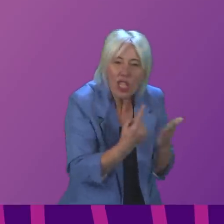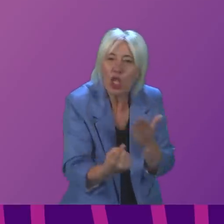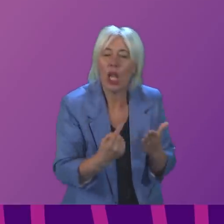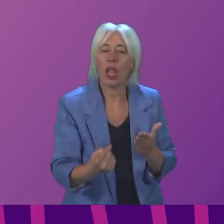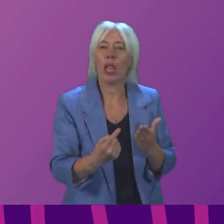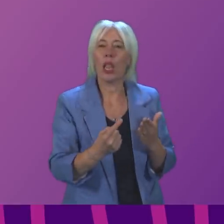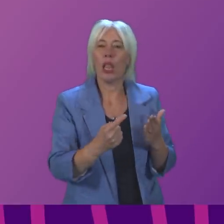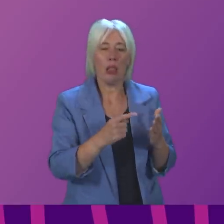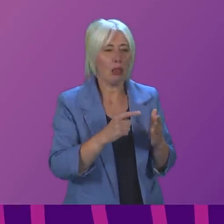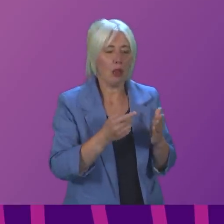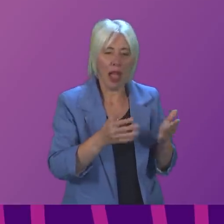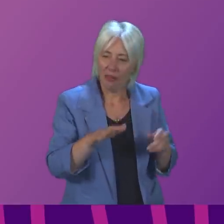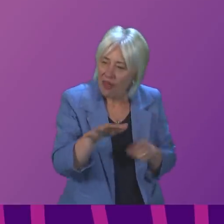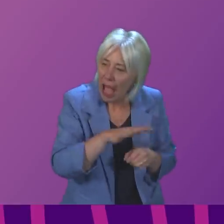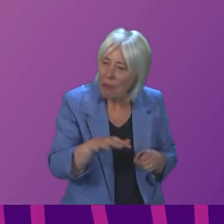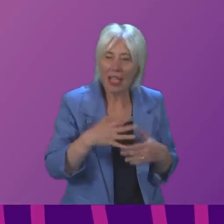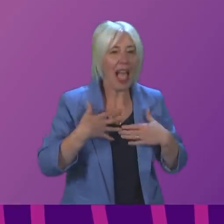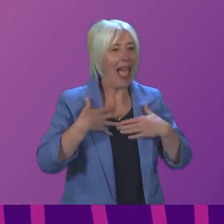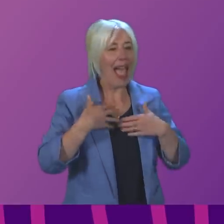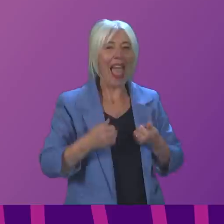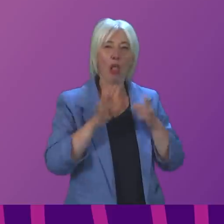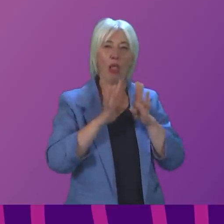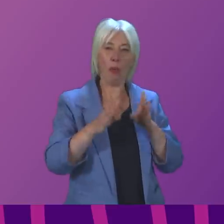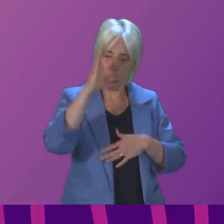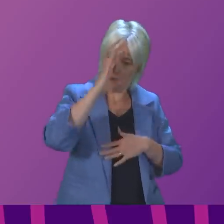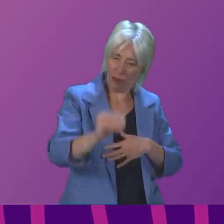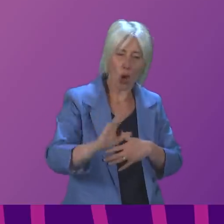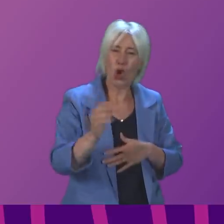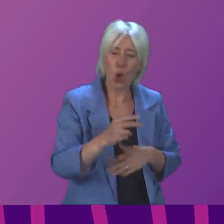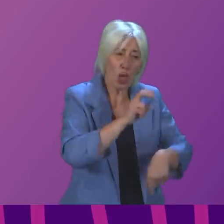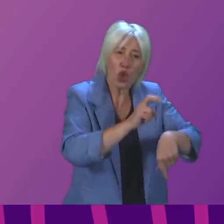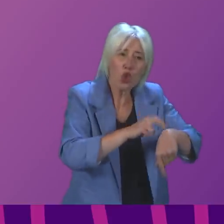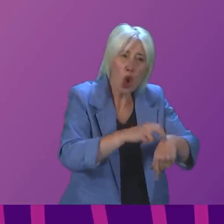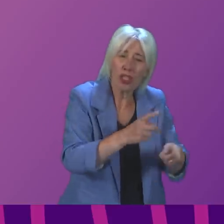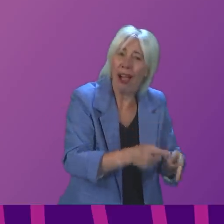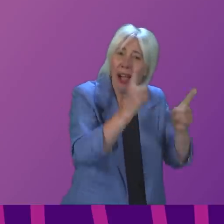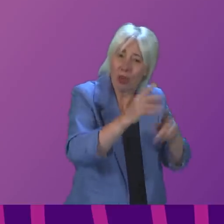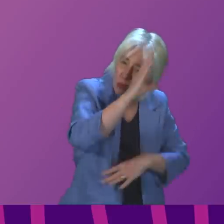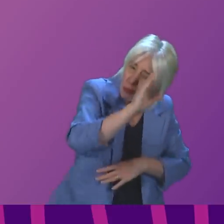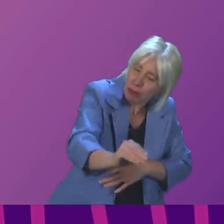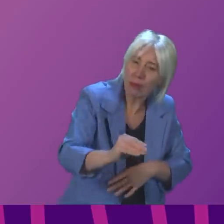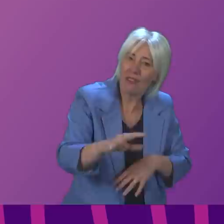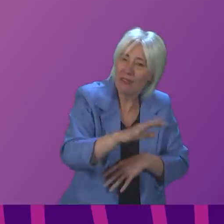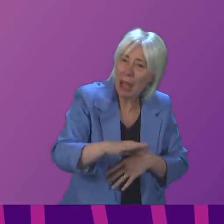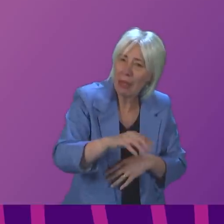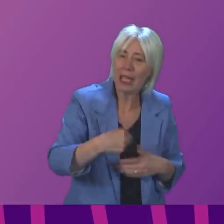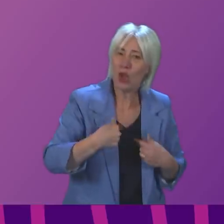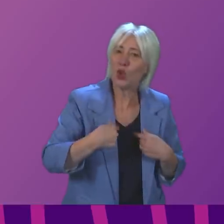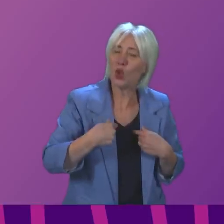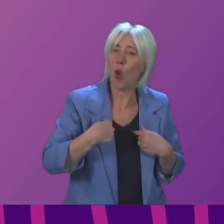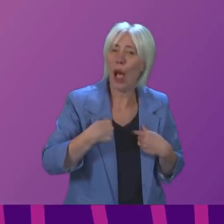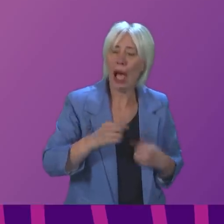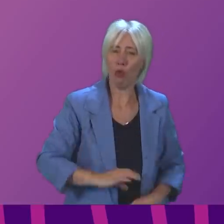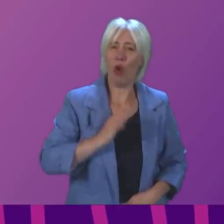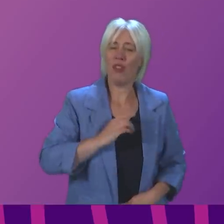are communicated with, it not a health board that communicates with them, is clinicians. And I have the utmost confidence in the way in which clinicians